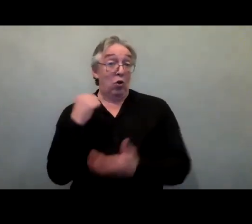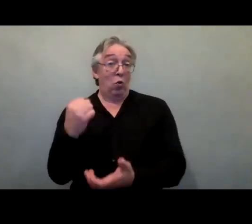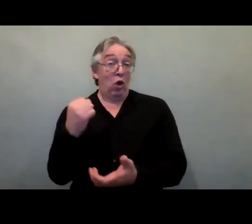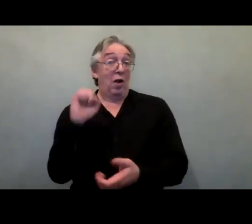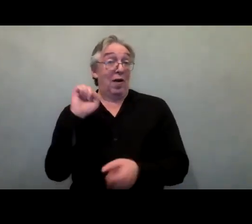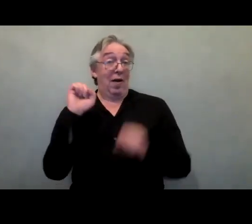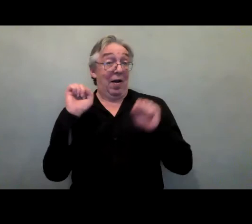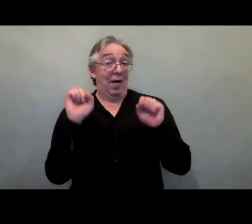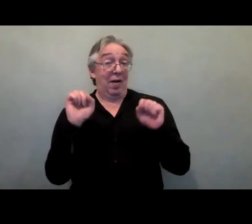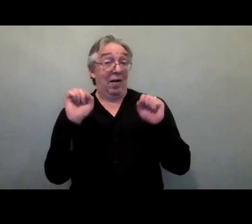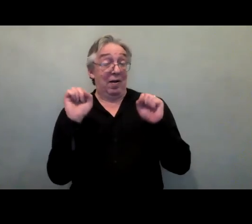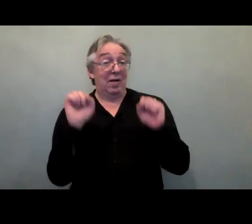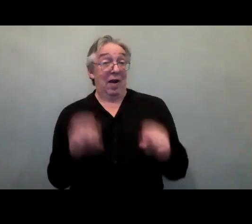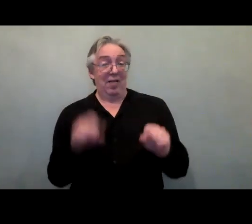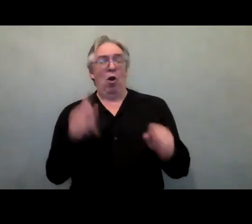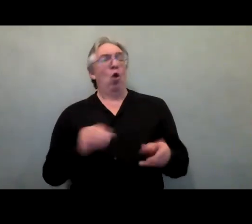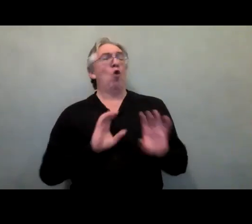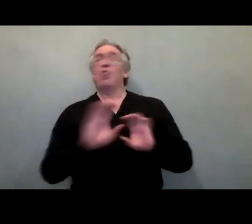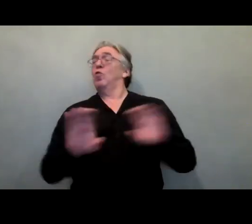overall funding portfolios.